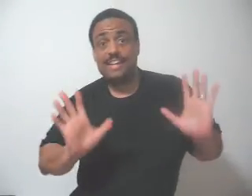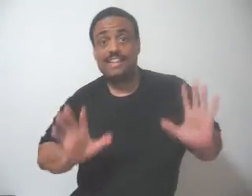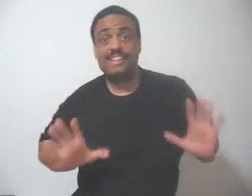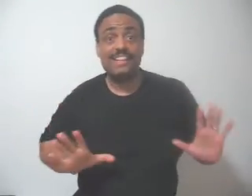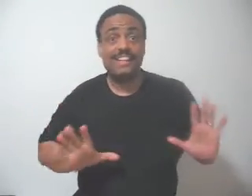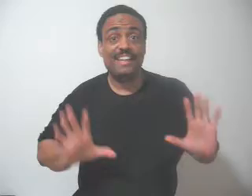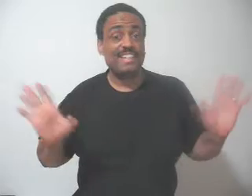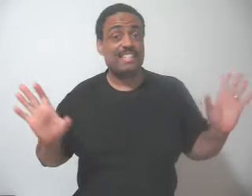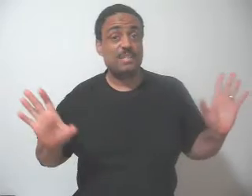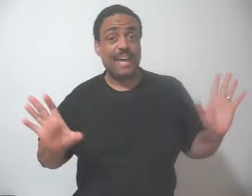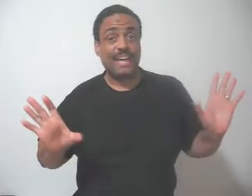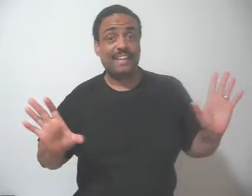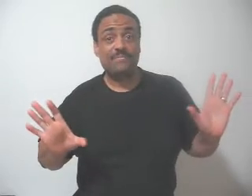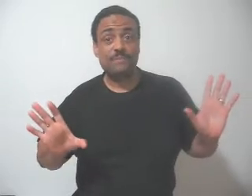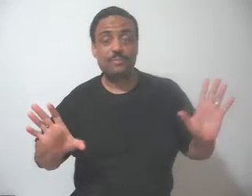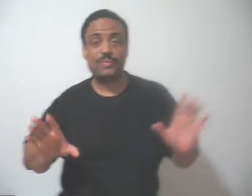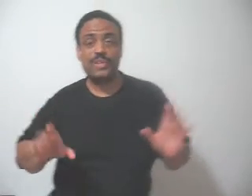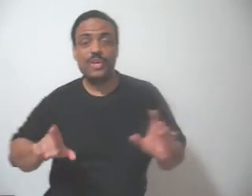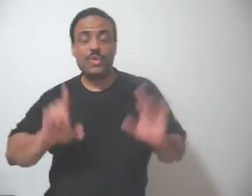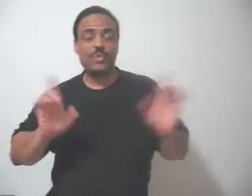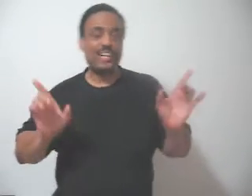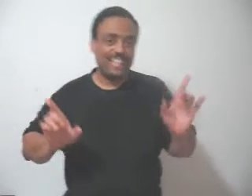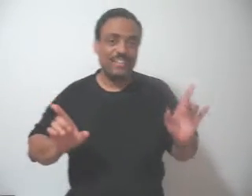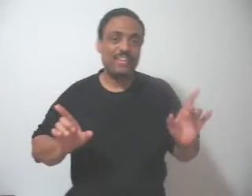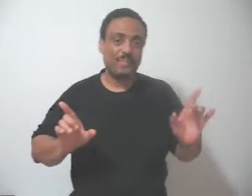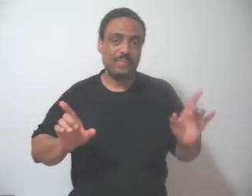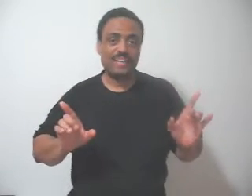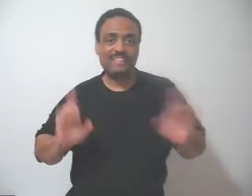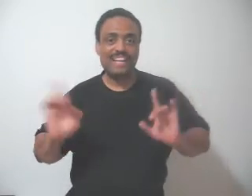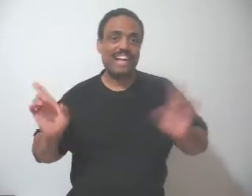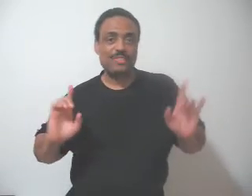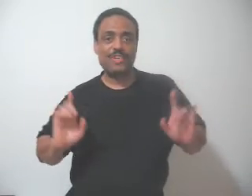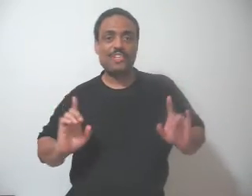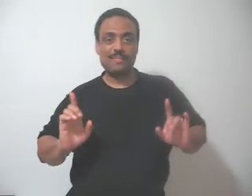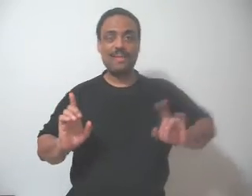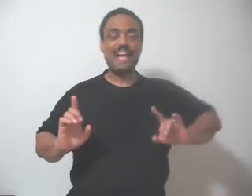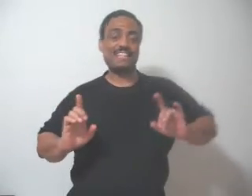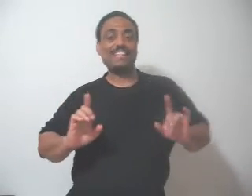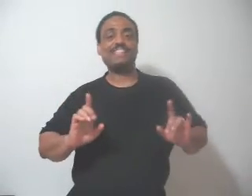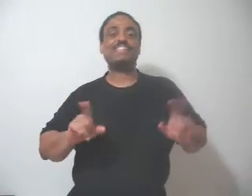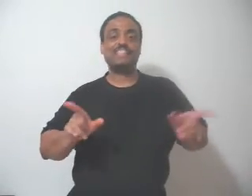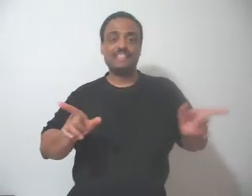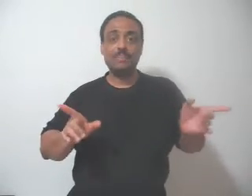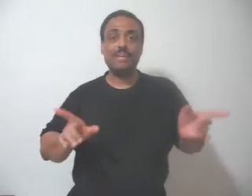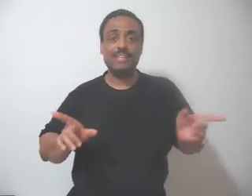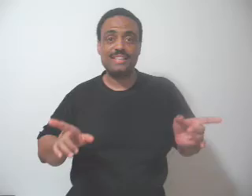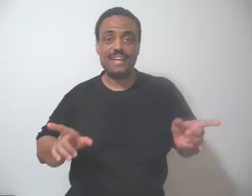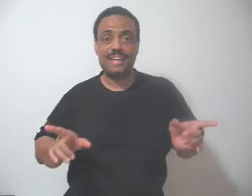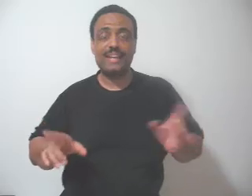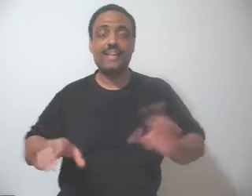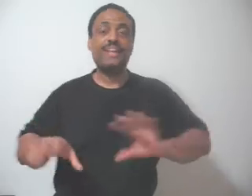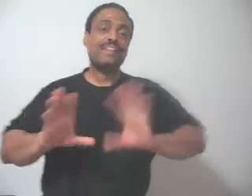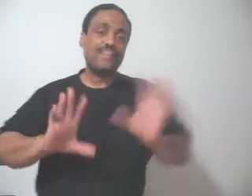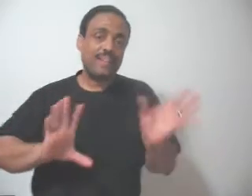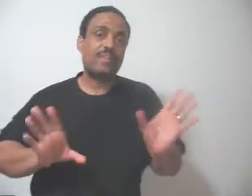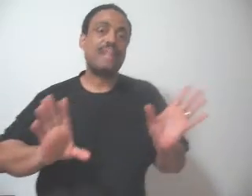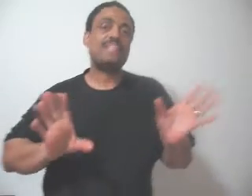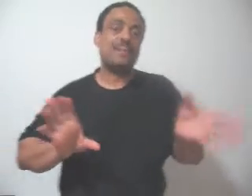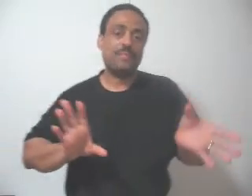hey, Izzy's back want to get away from the controversy in politics just a little bit today talk about something